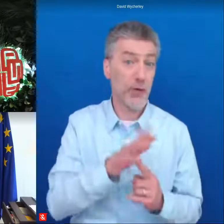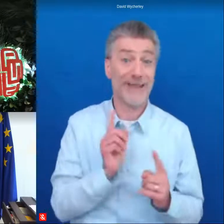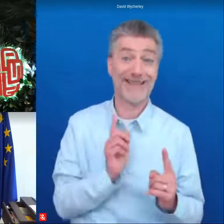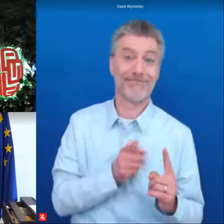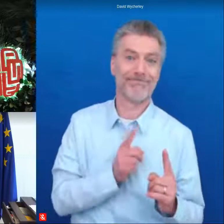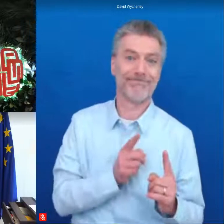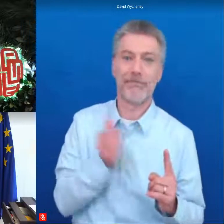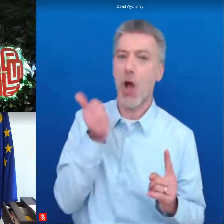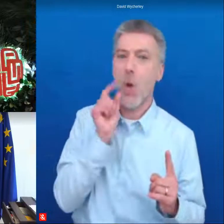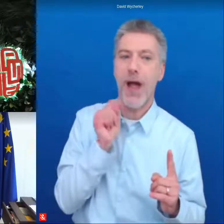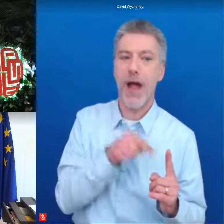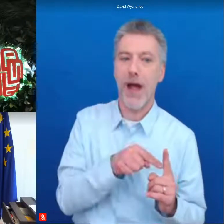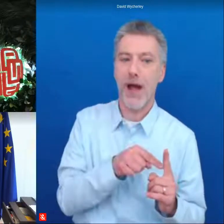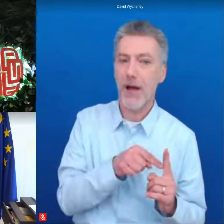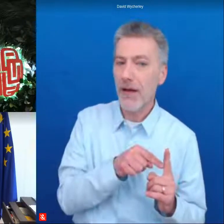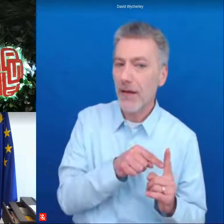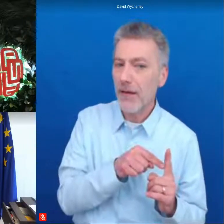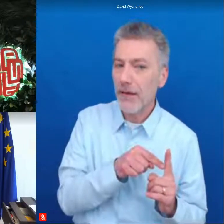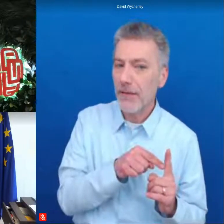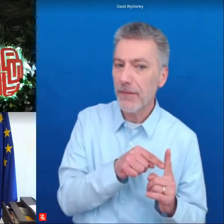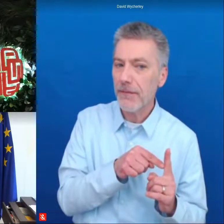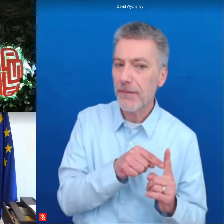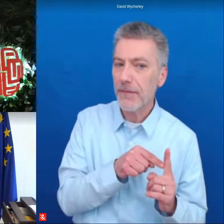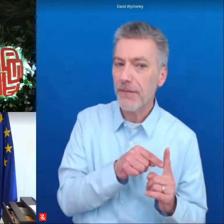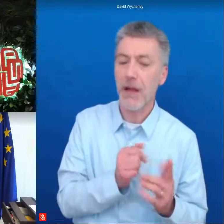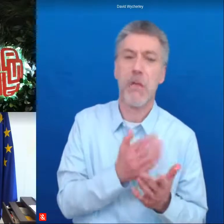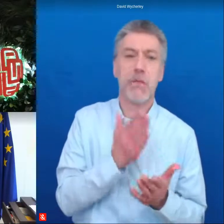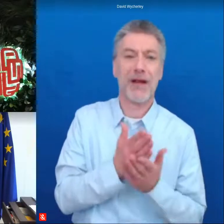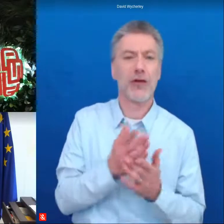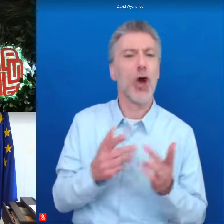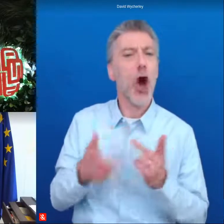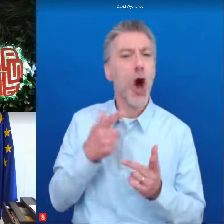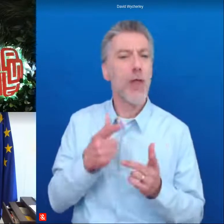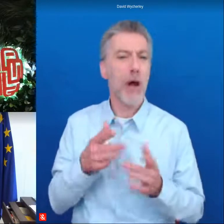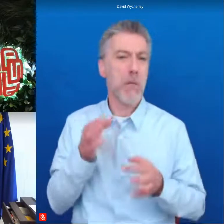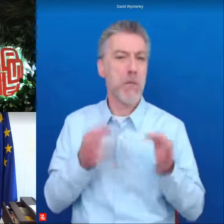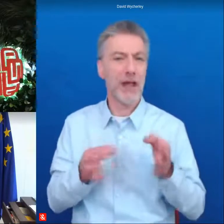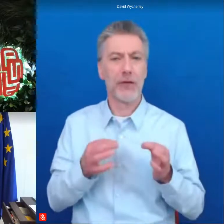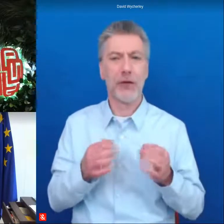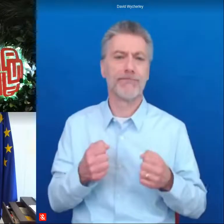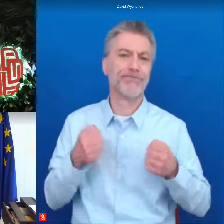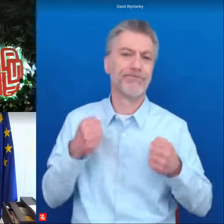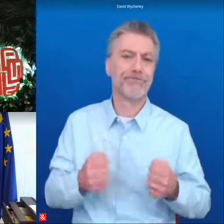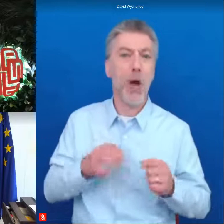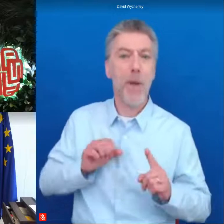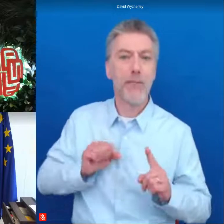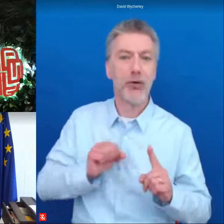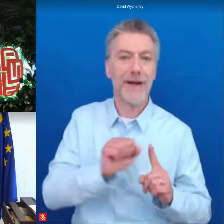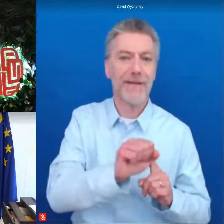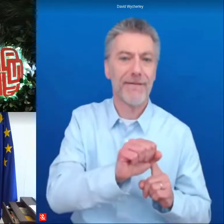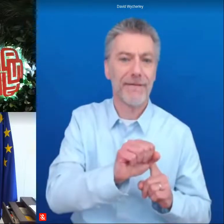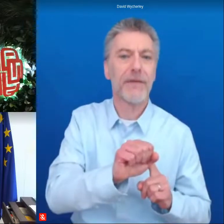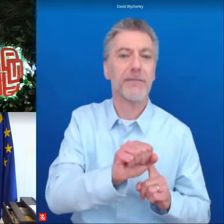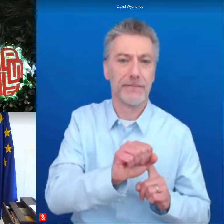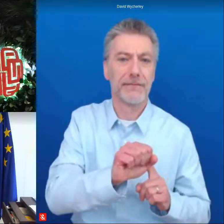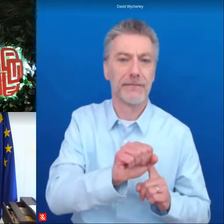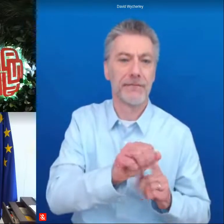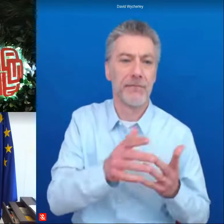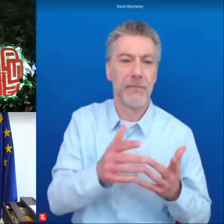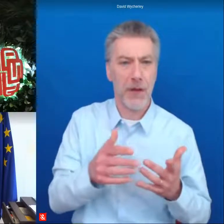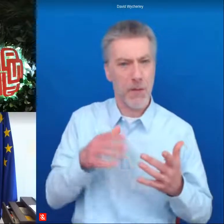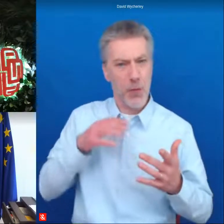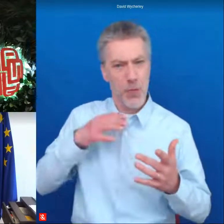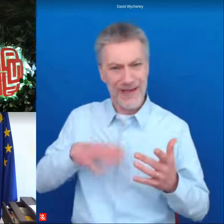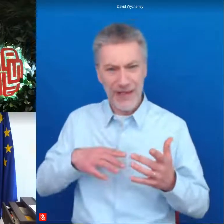the the work of of progressists but we cannot solve social issues without solving spatial and